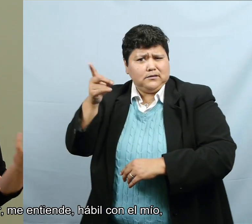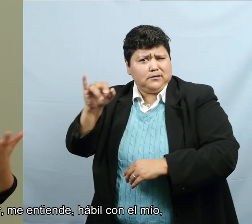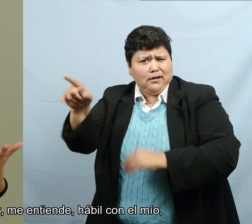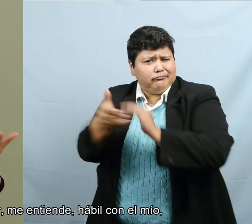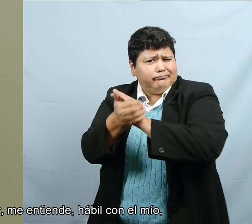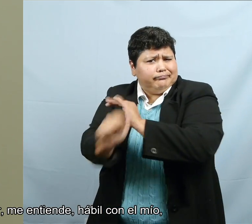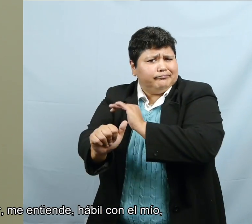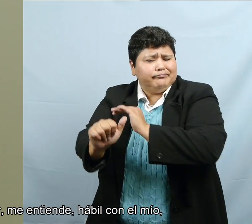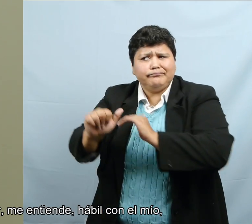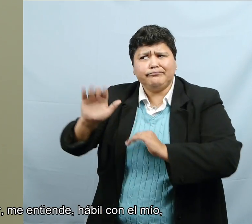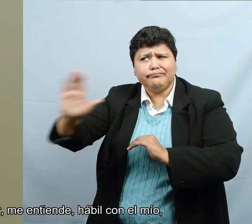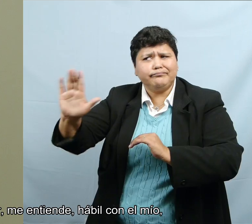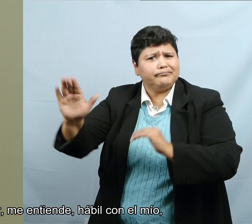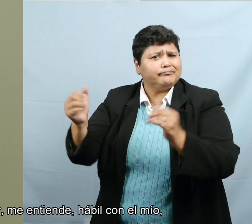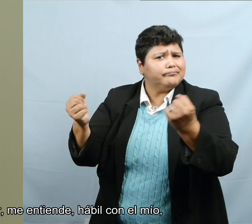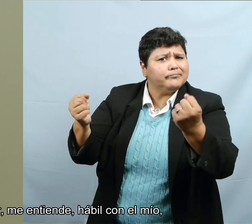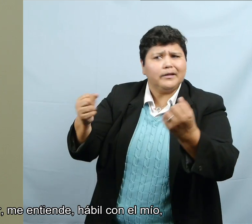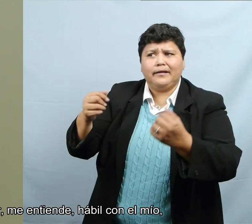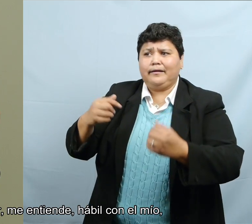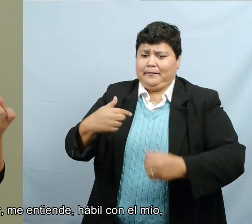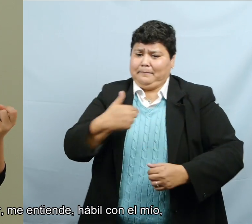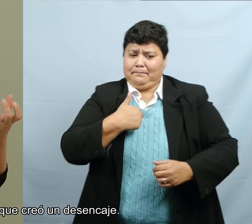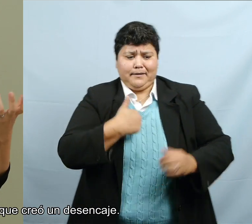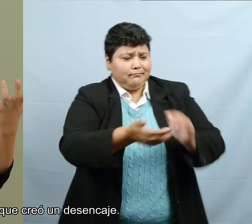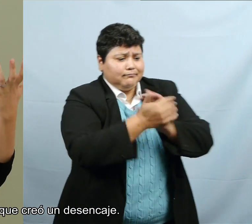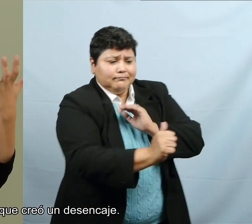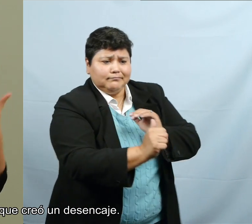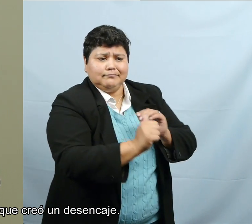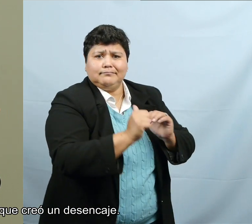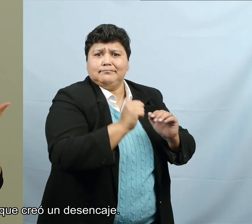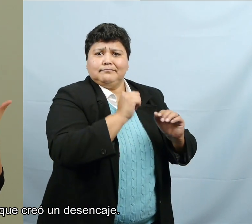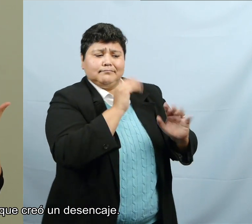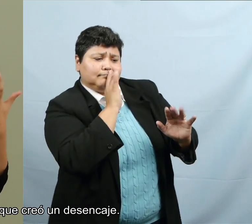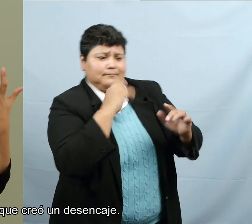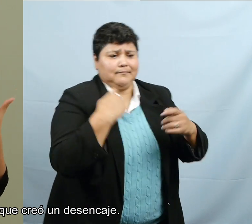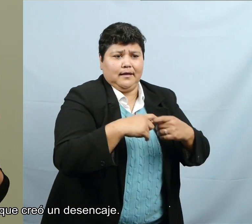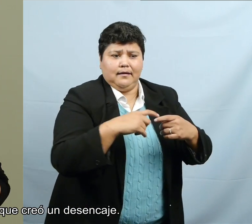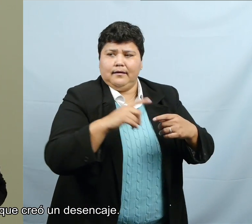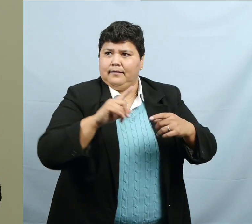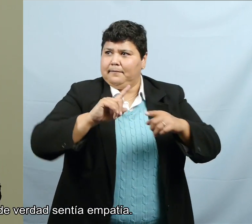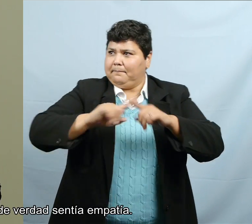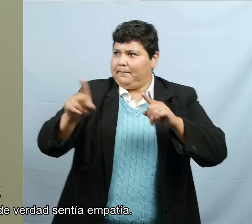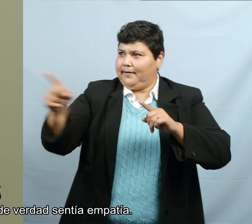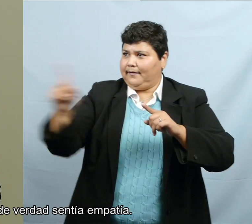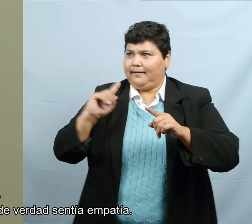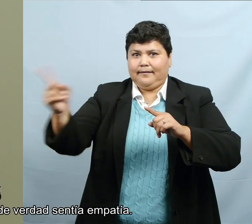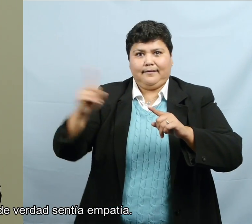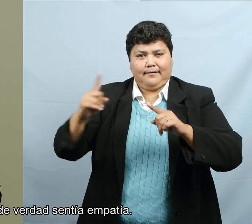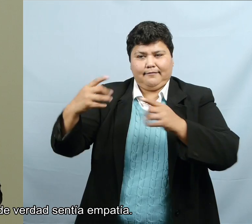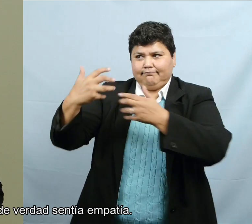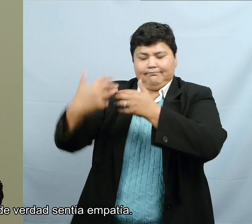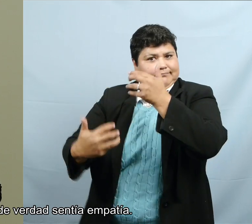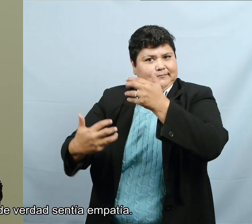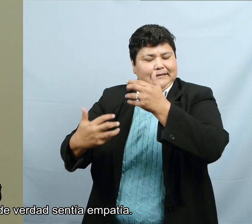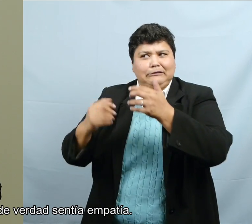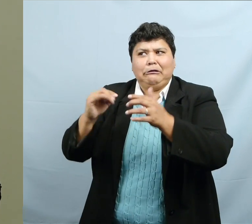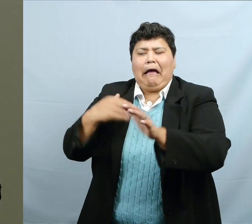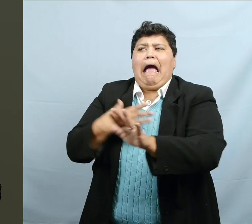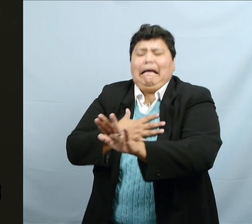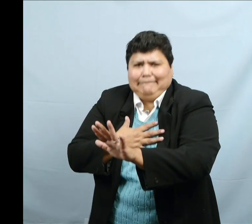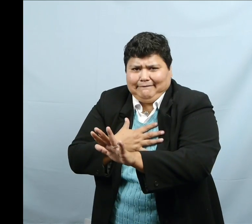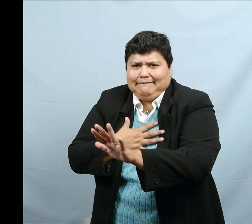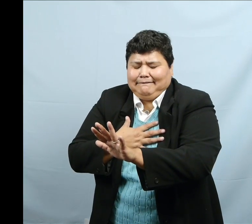language and I might be, you know, skilled in my language, it kind of created a disjoint. So I really felt empathy.